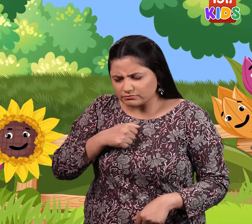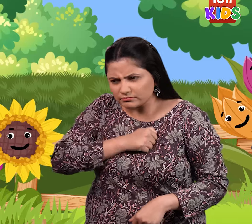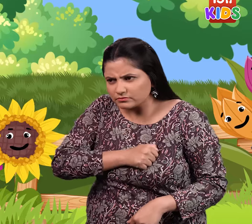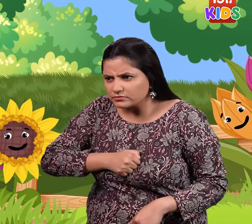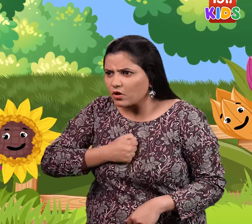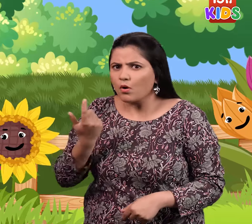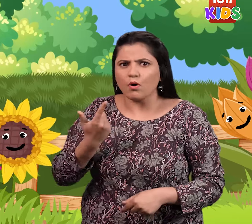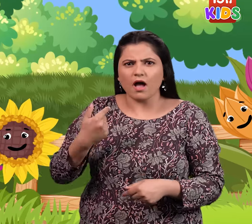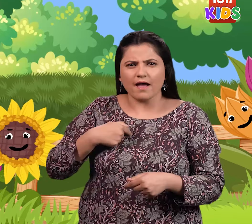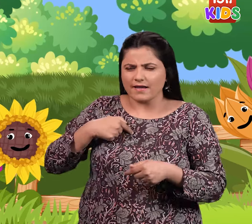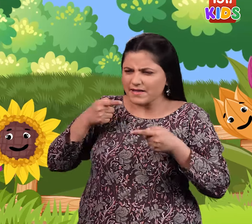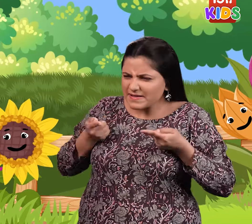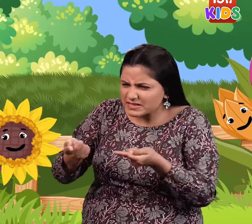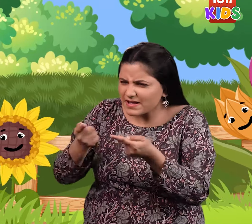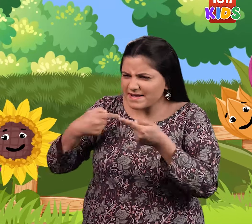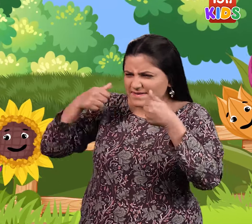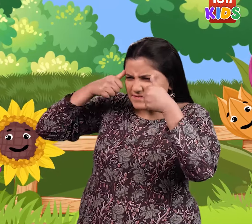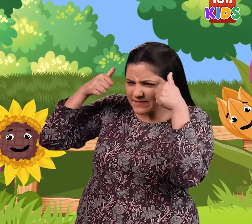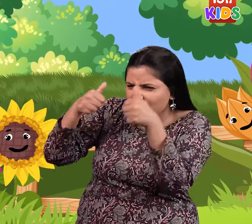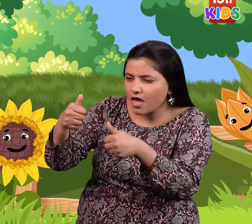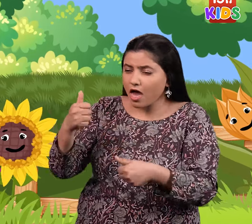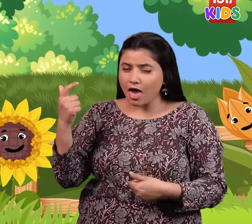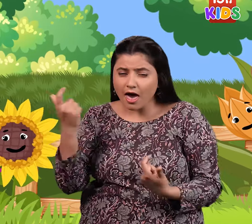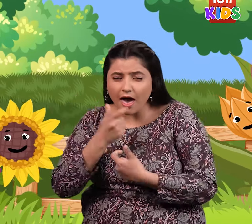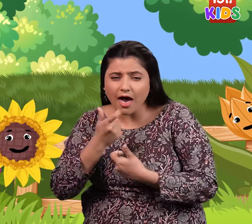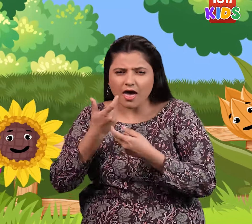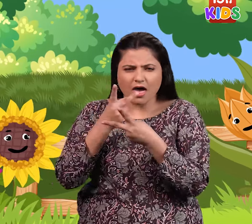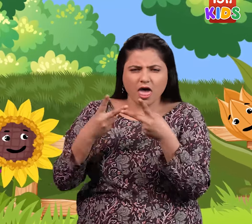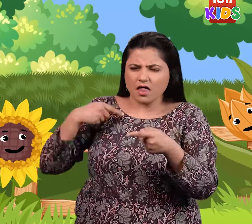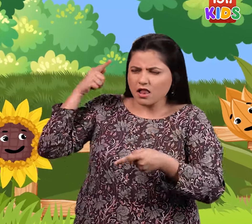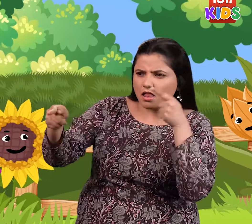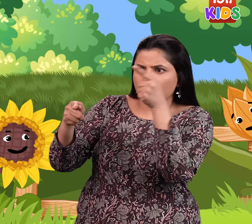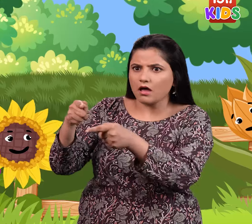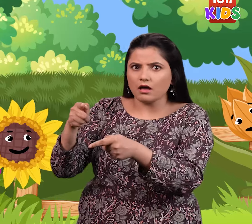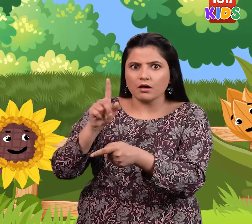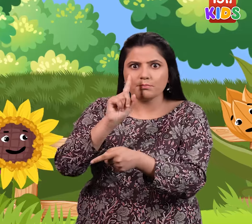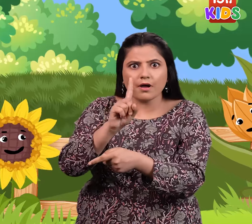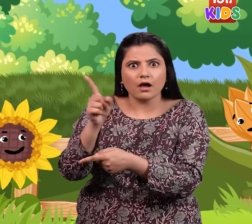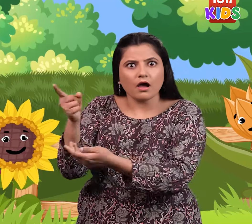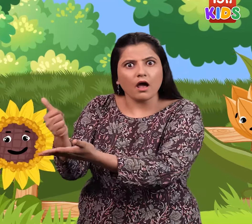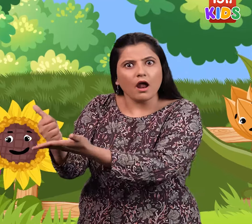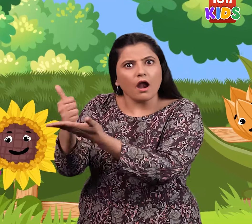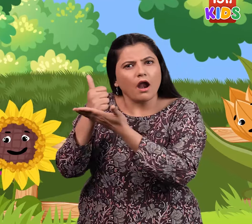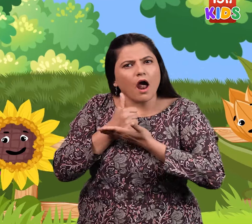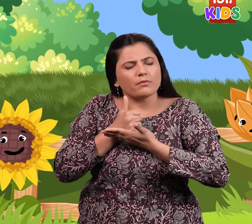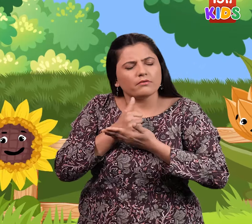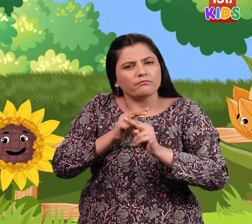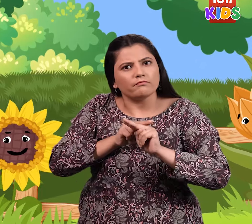made a mistake. We teased you and treated you very badly. Yet, you have helped us.